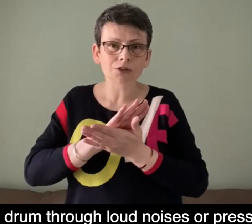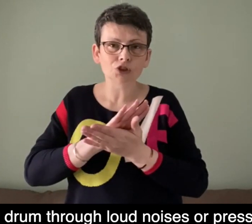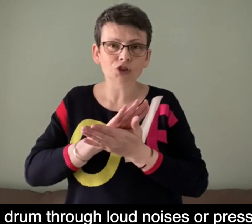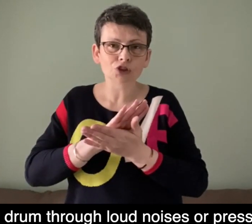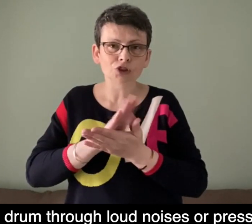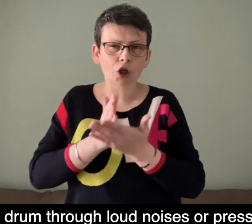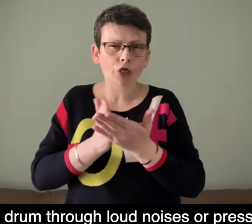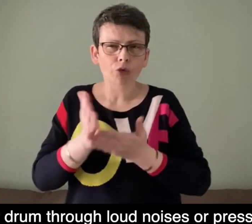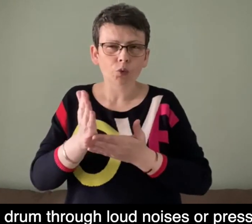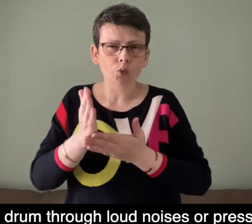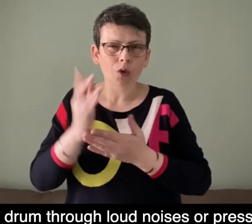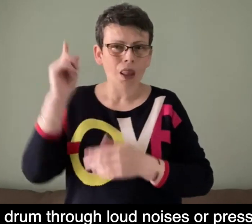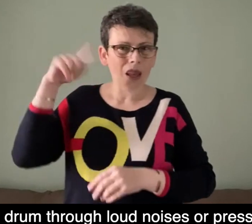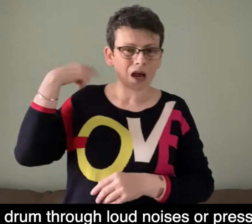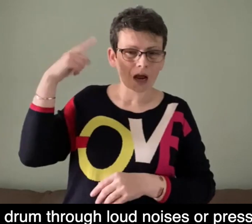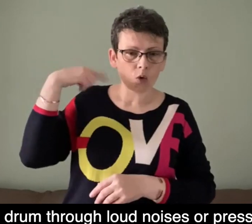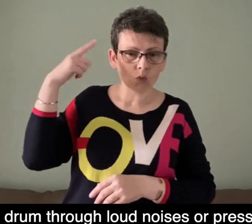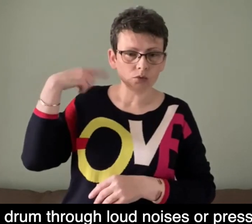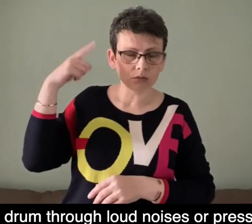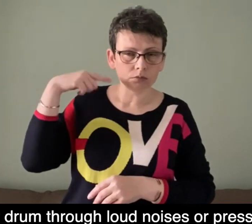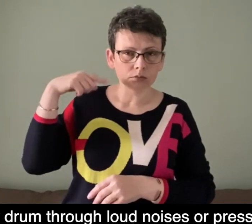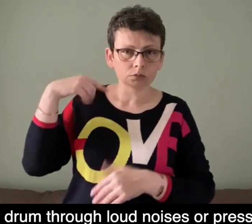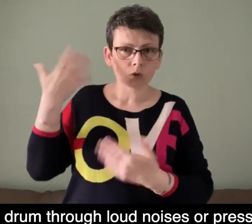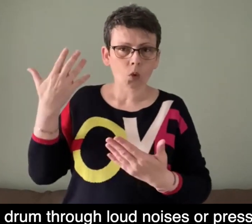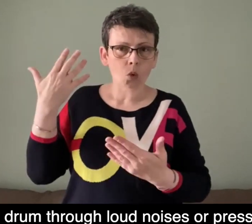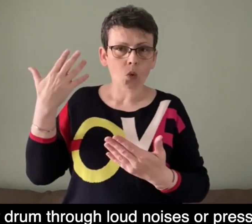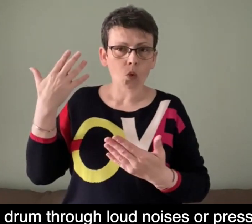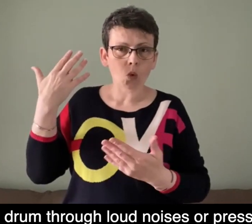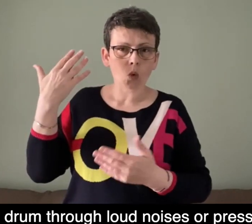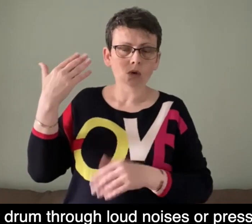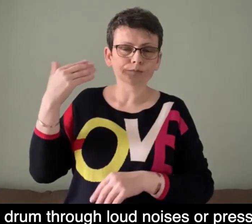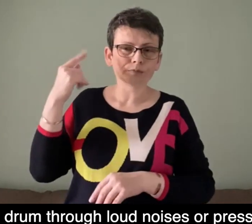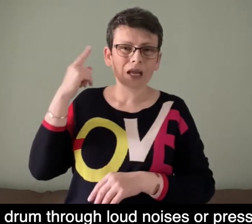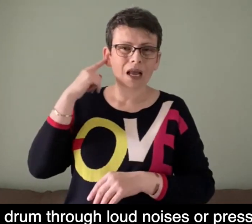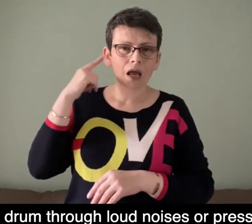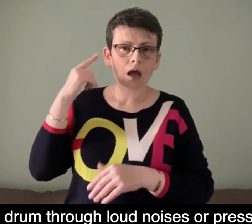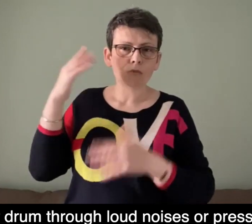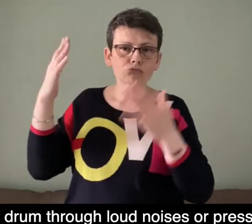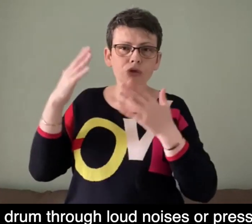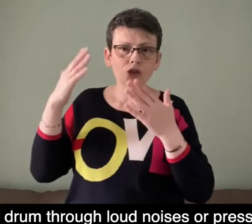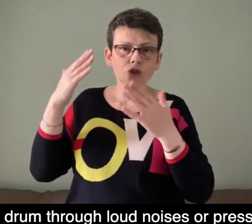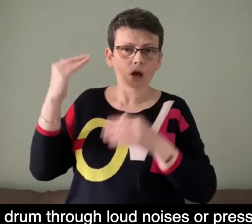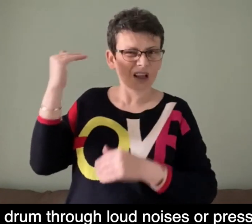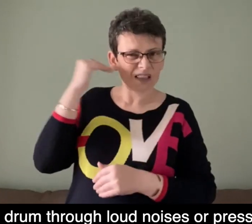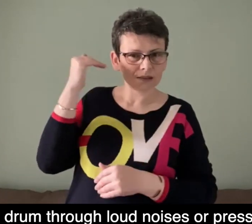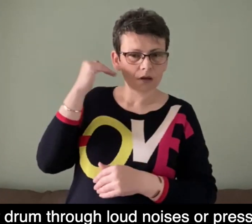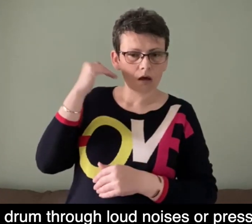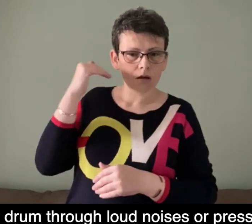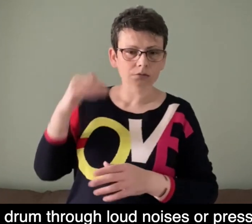eardrums through loud noises or pressure change, some medications